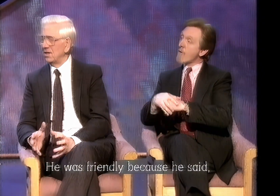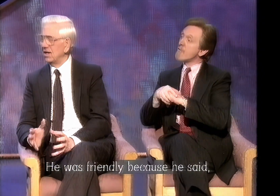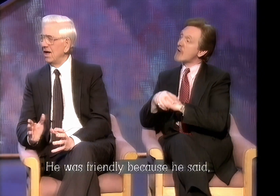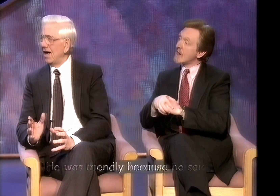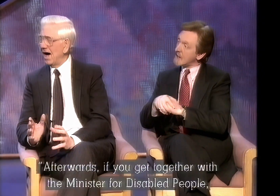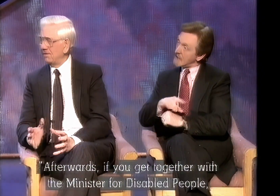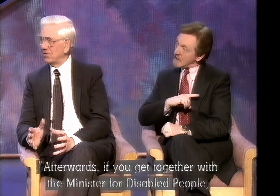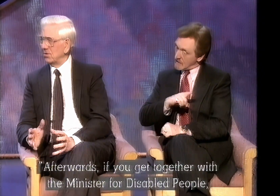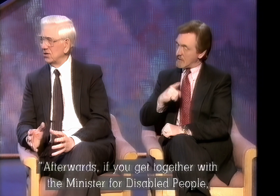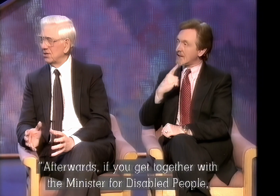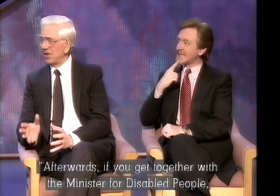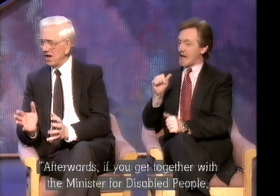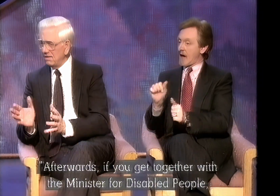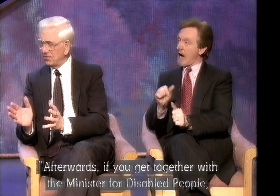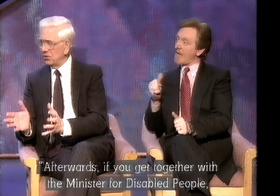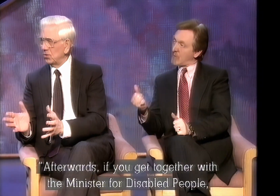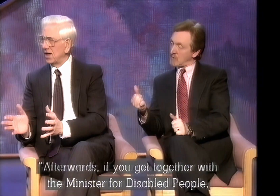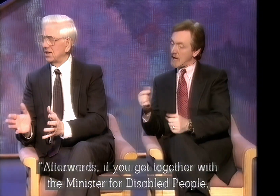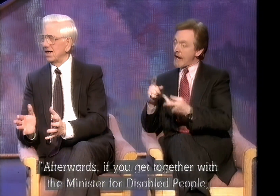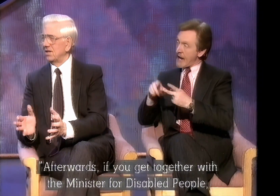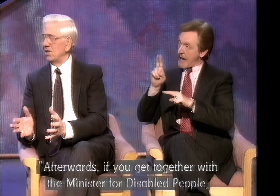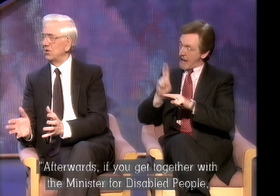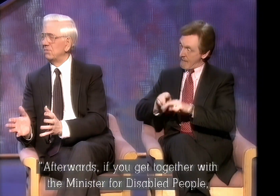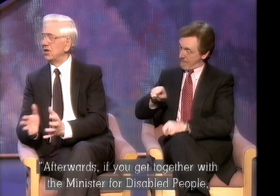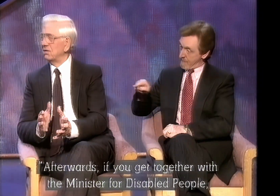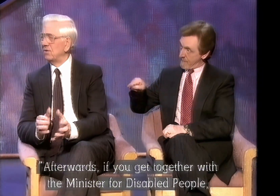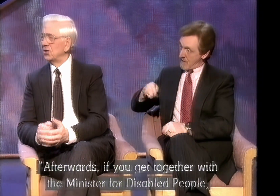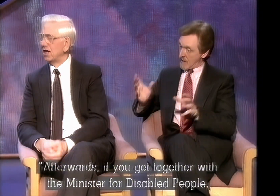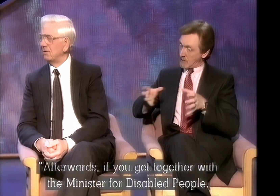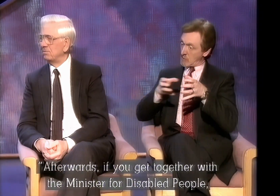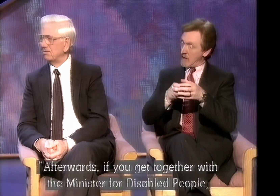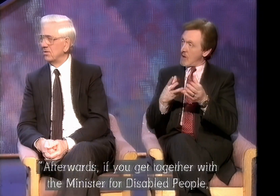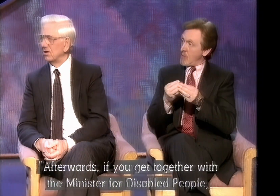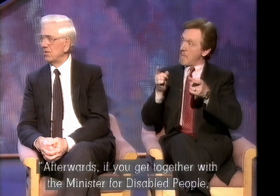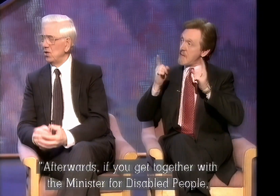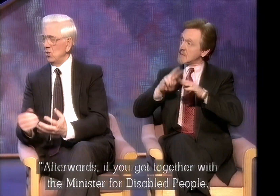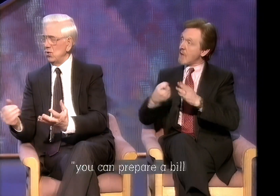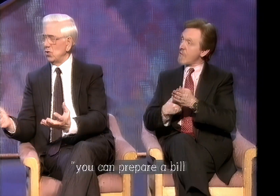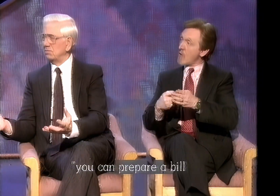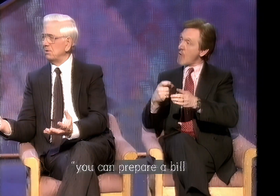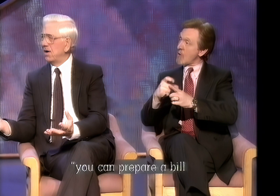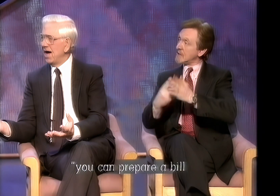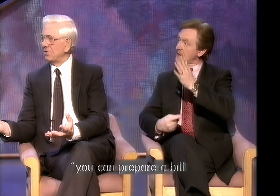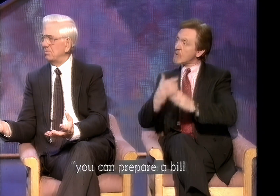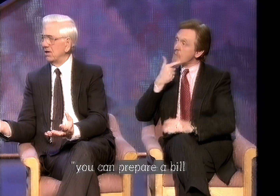afterwards if you get together with the Minister for Disabled People you can prepare a bill